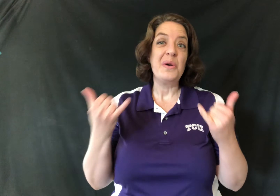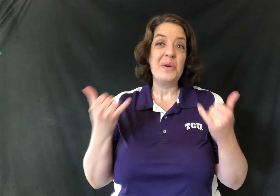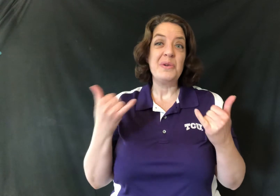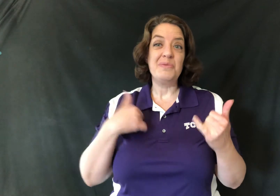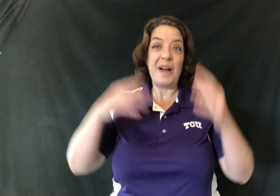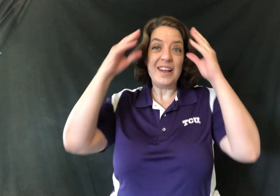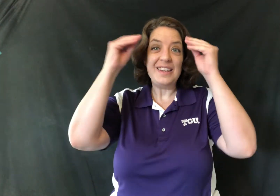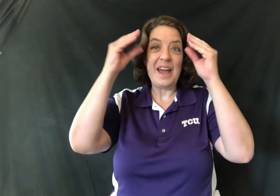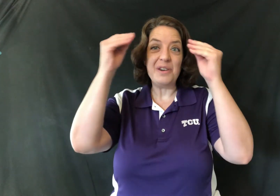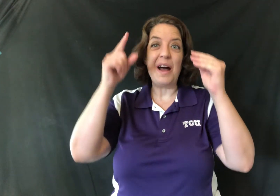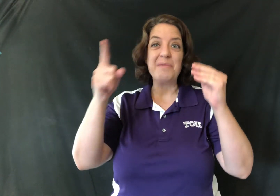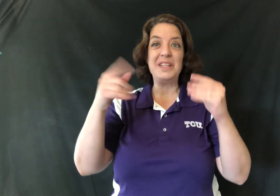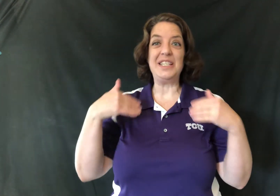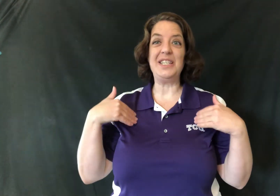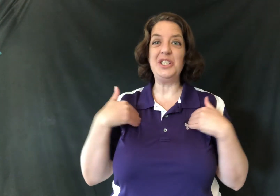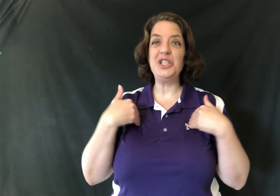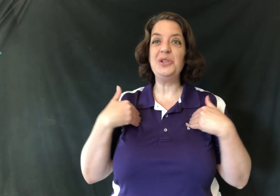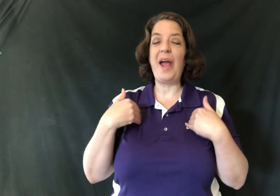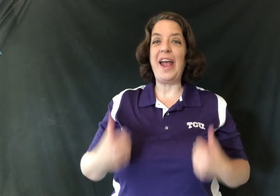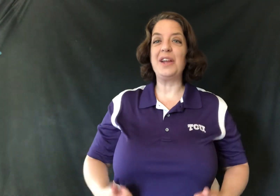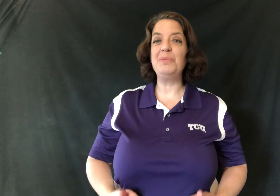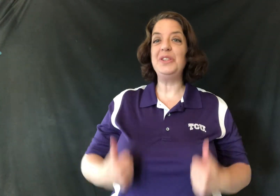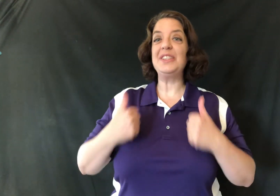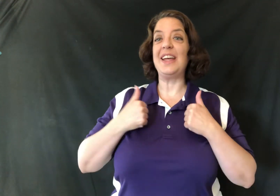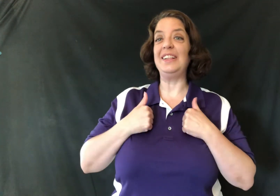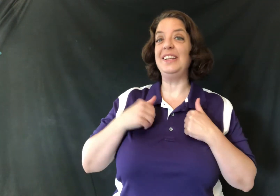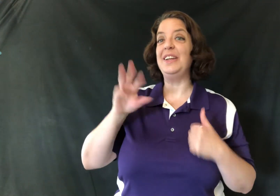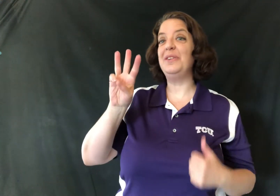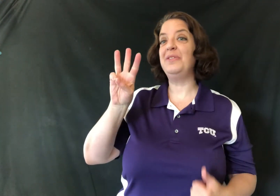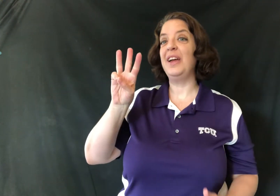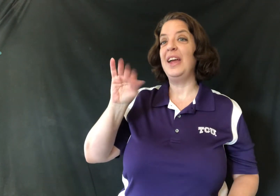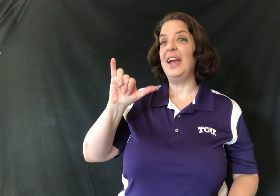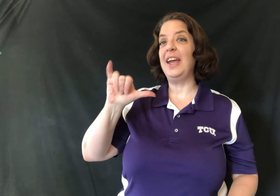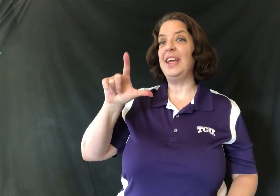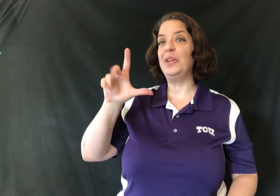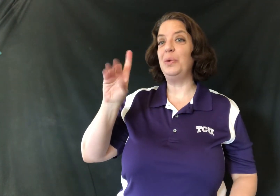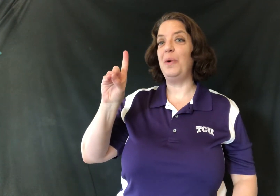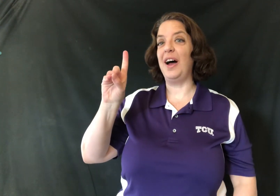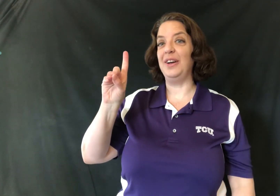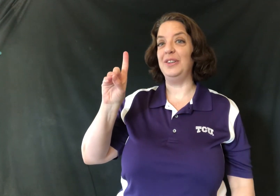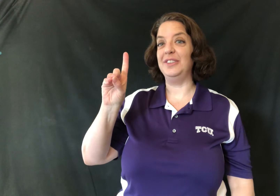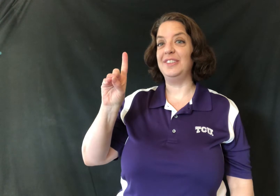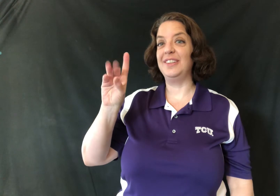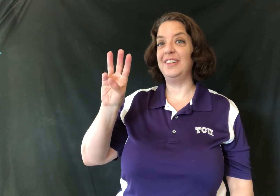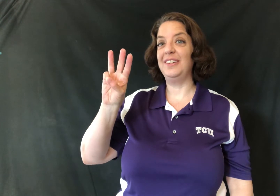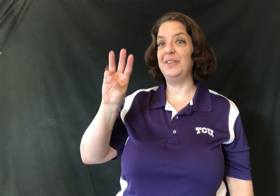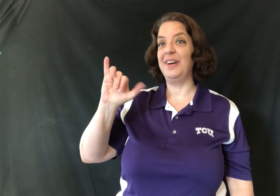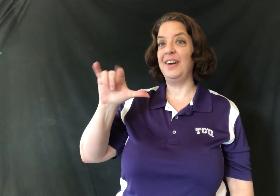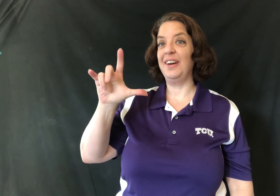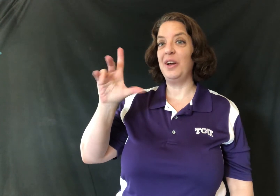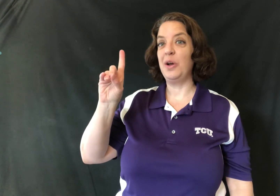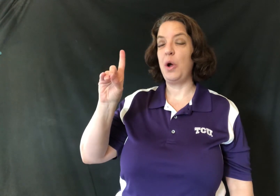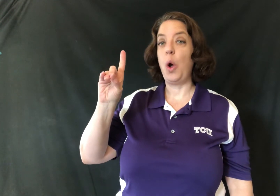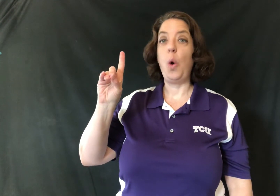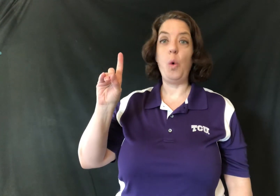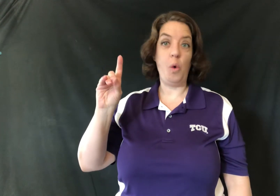right now I'm going to teach you animals that live in the wild or